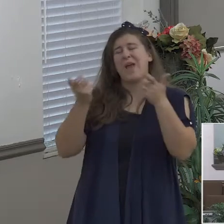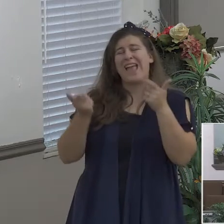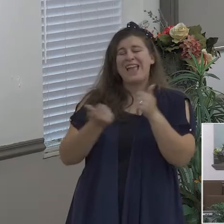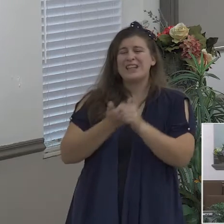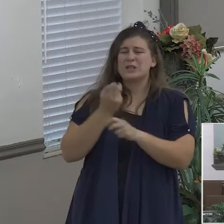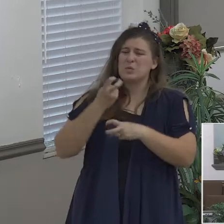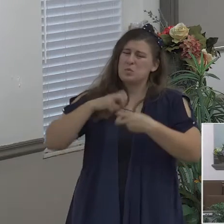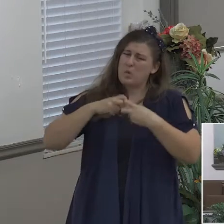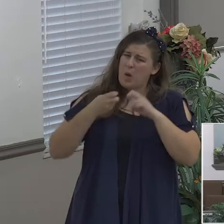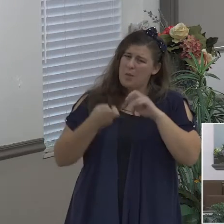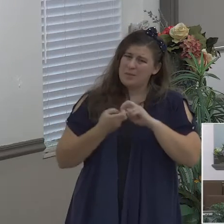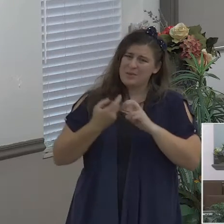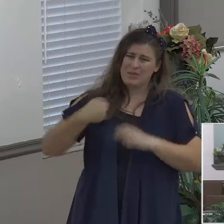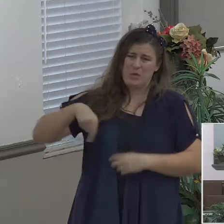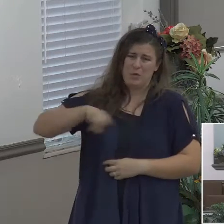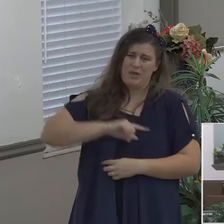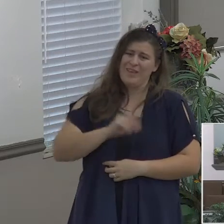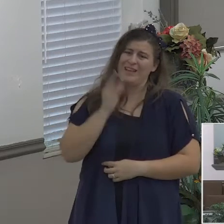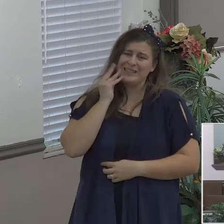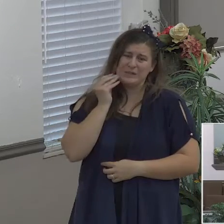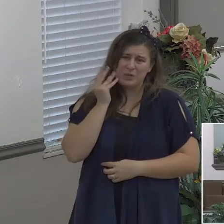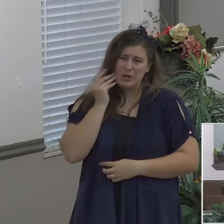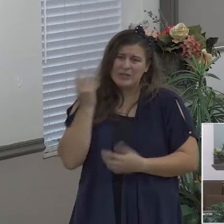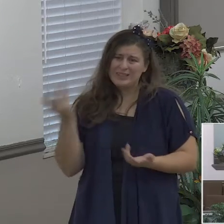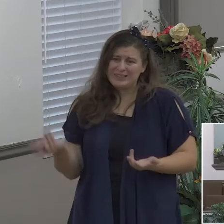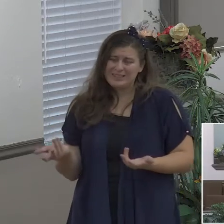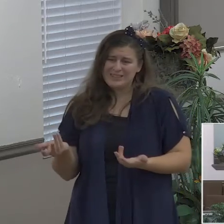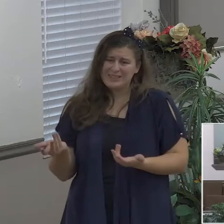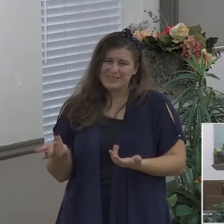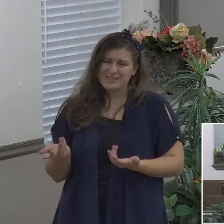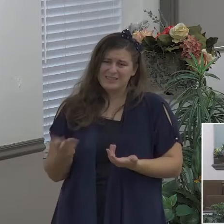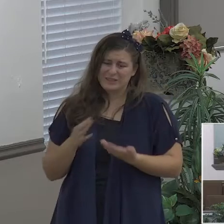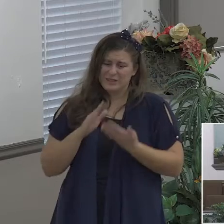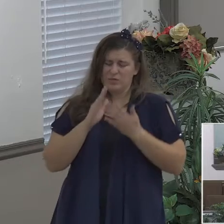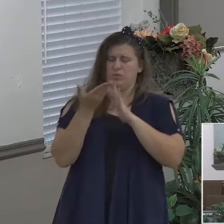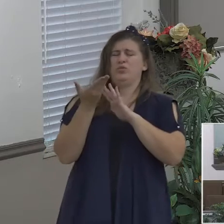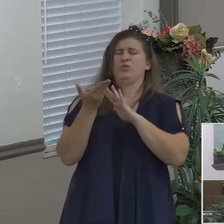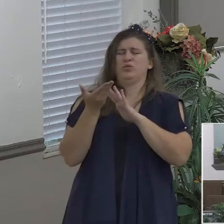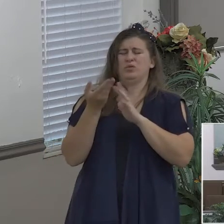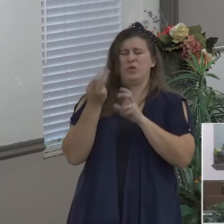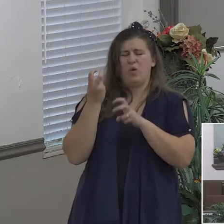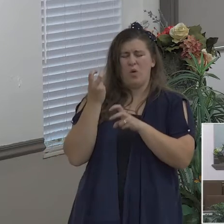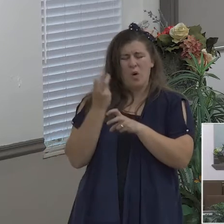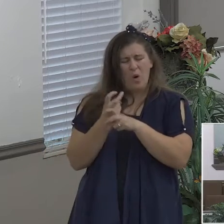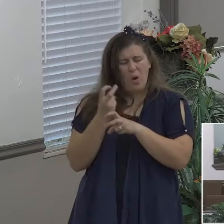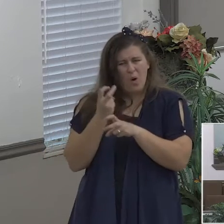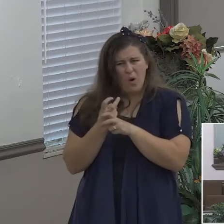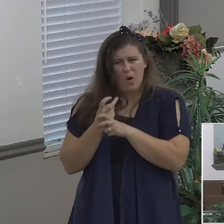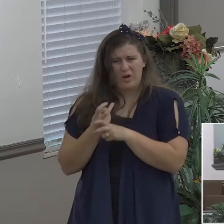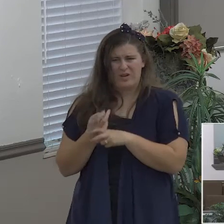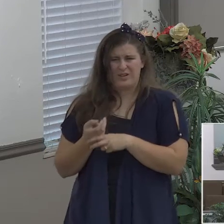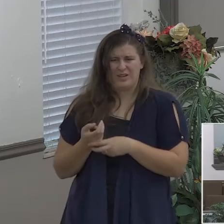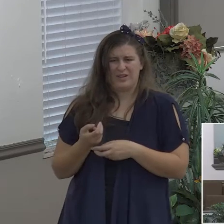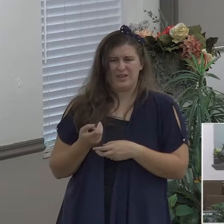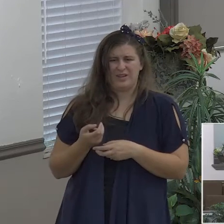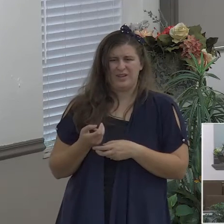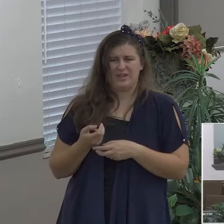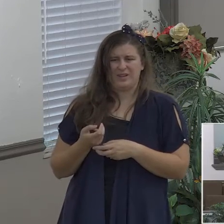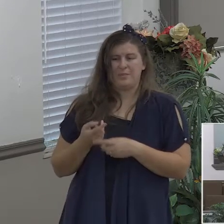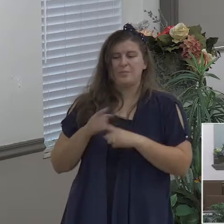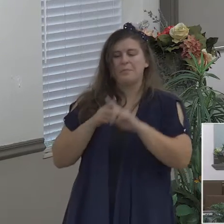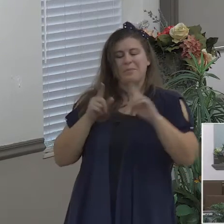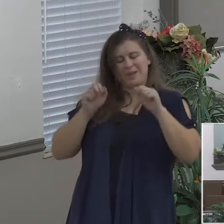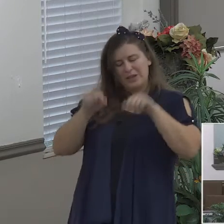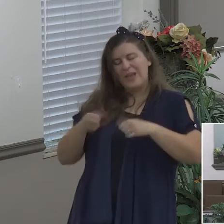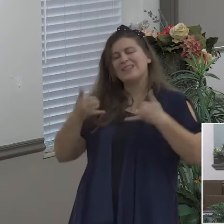deal with in order to have the peace of God it has to be given over